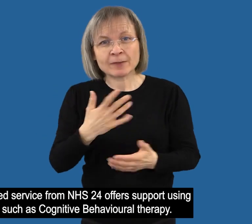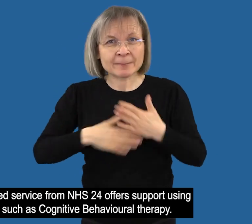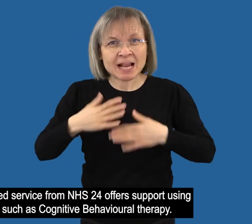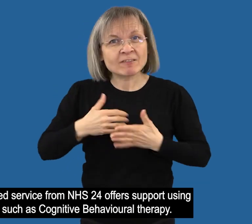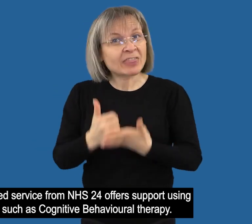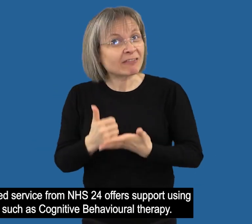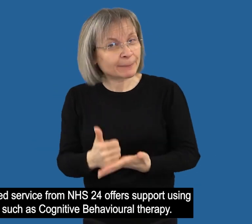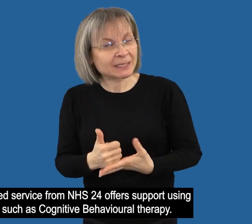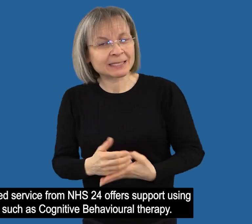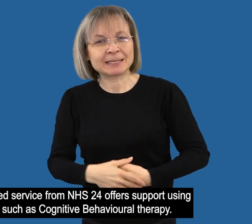behavioural therapy